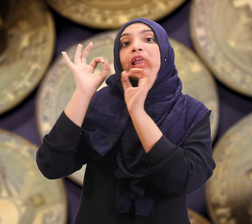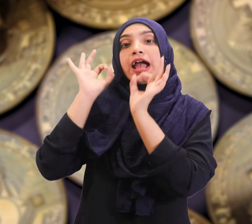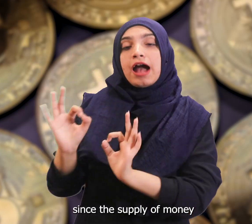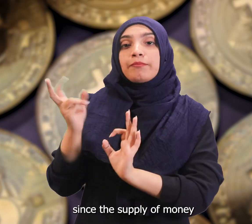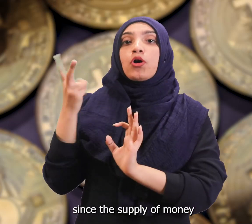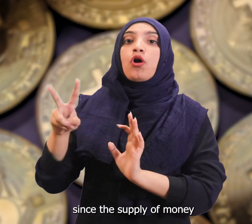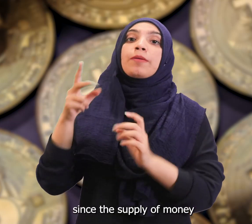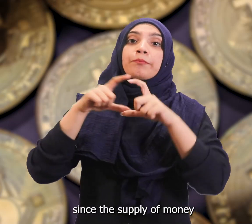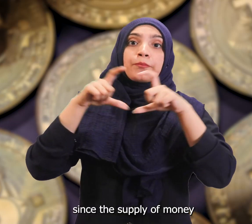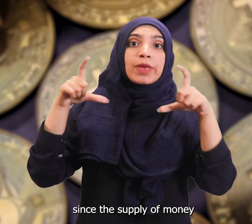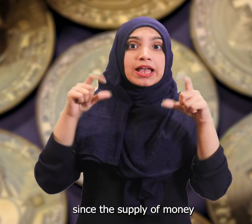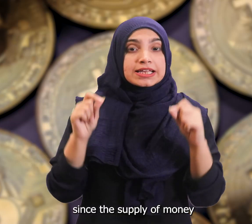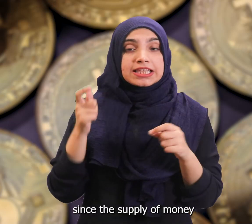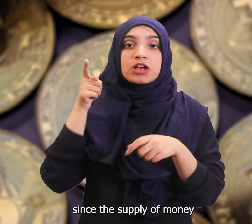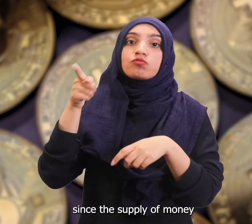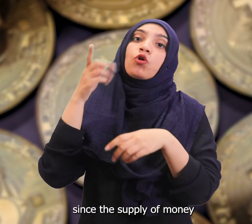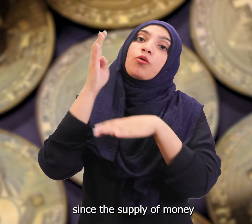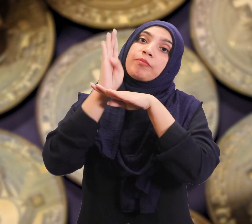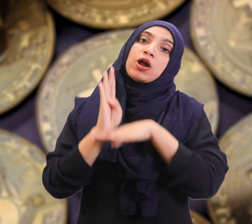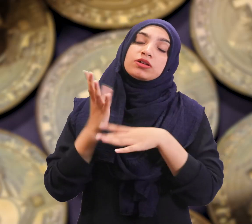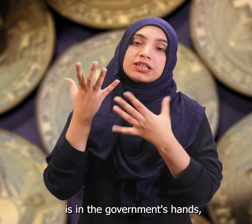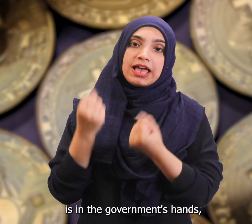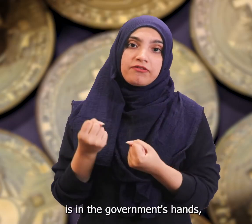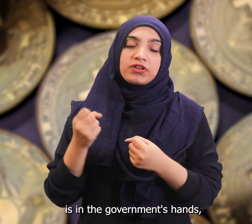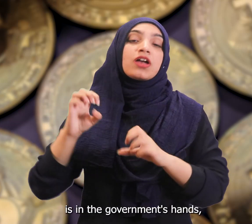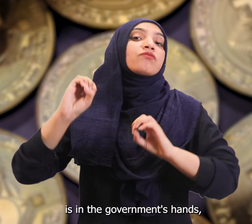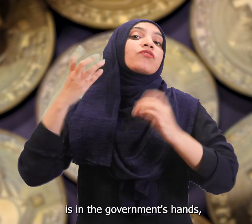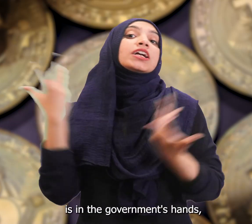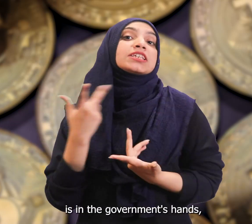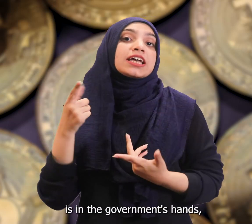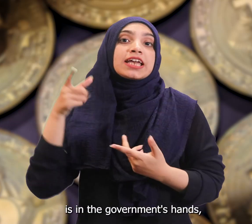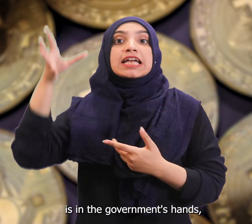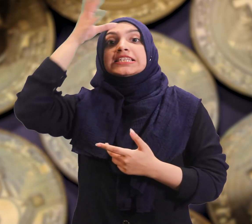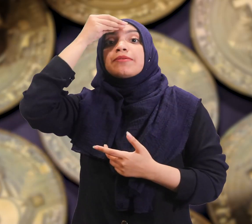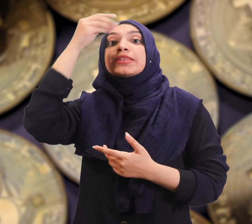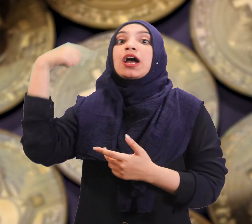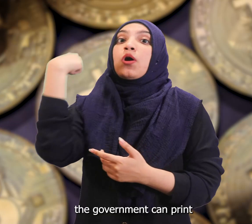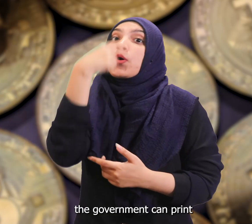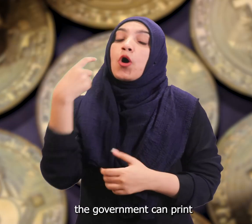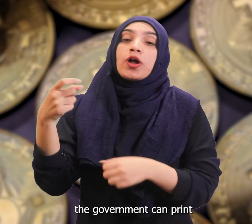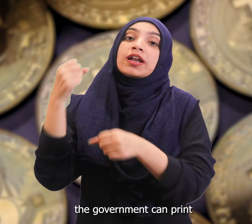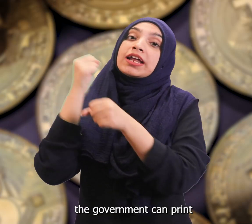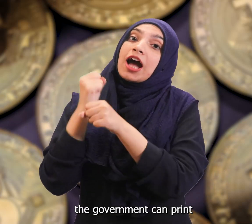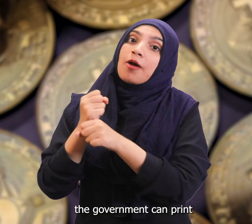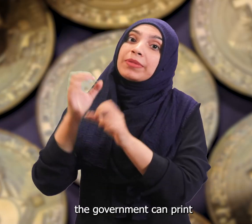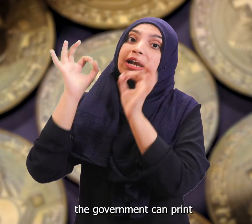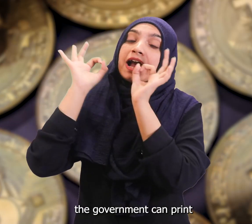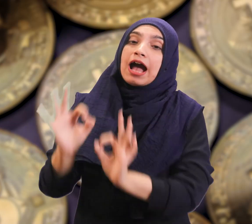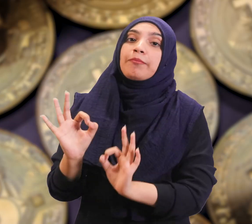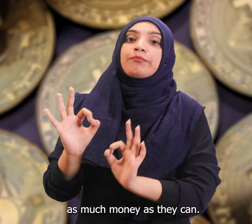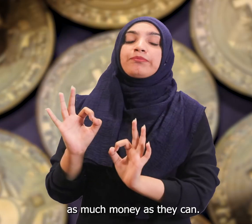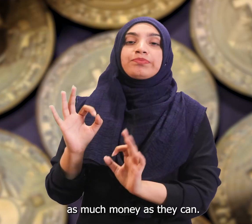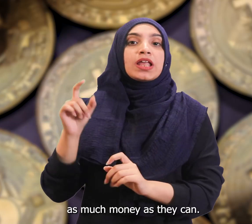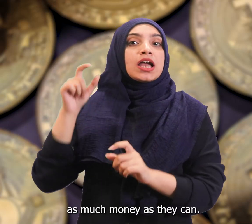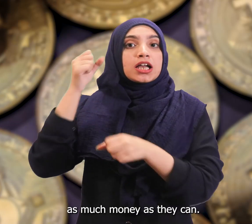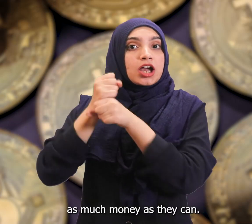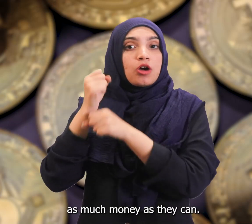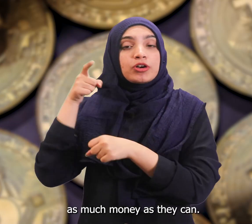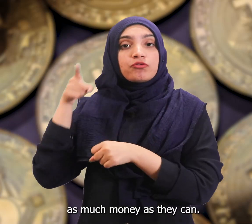Since the supply of money is in the government's hands, the government can print as much money as